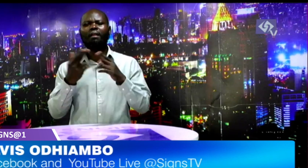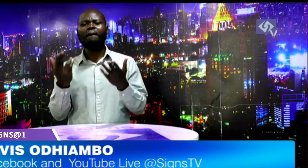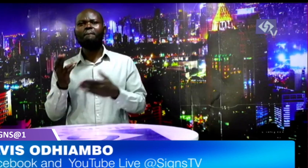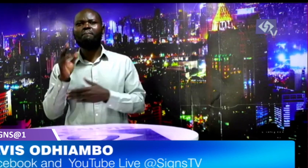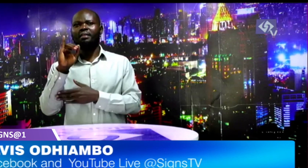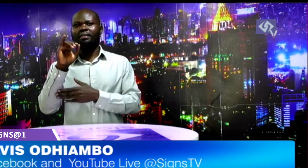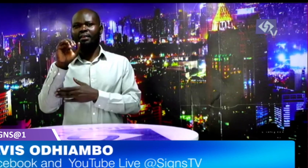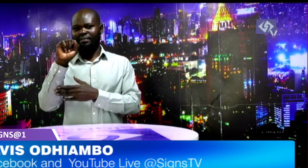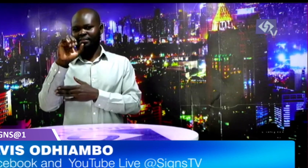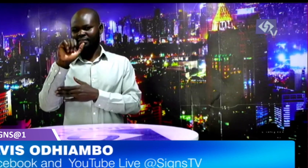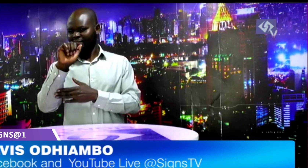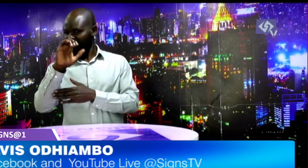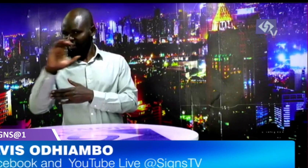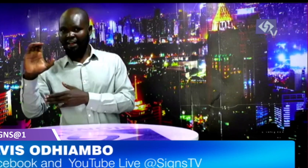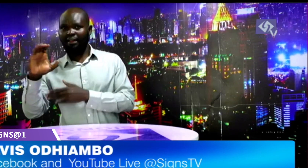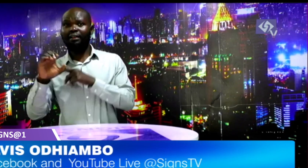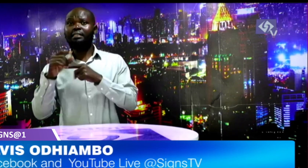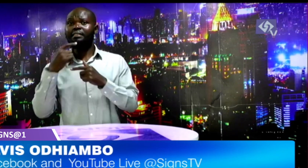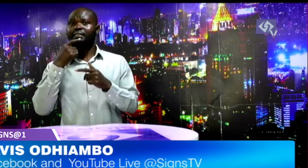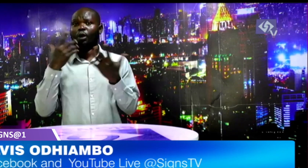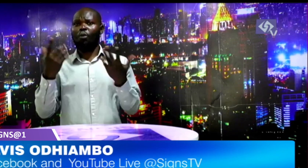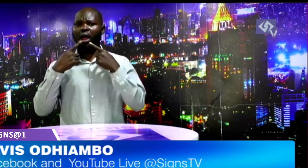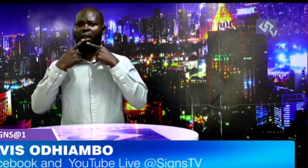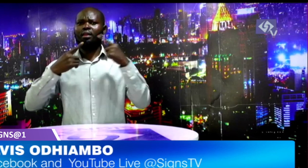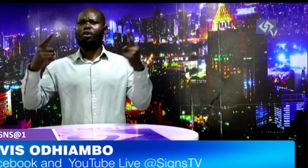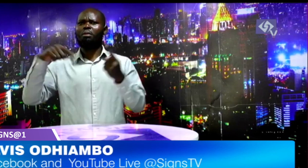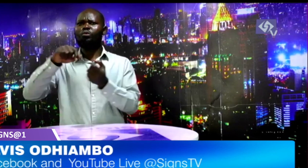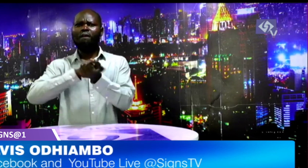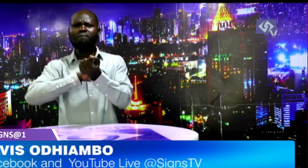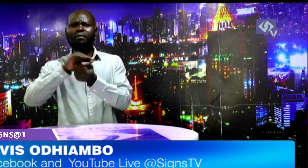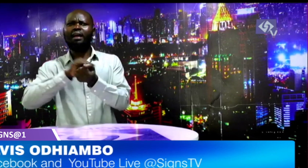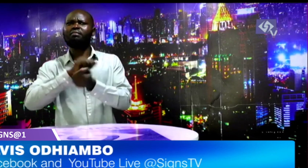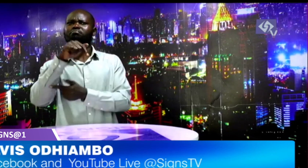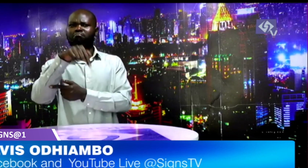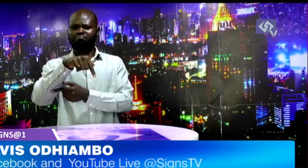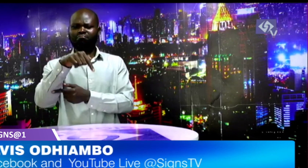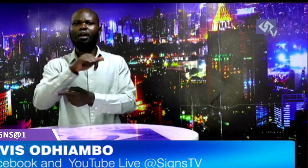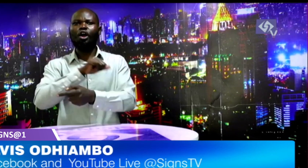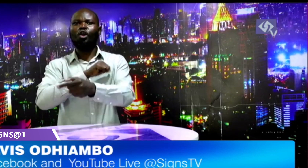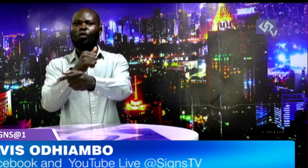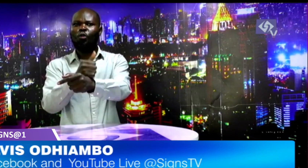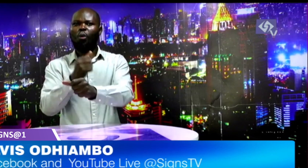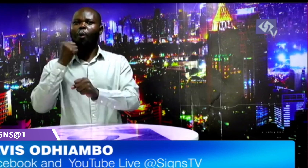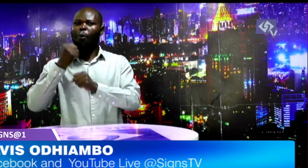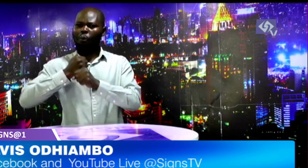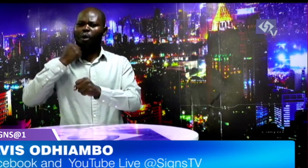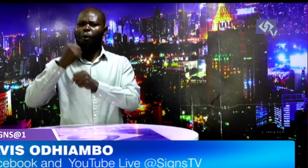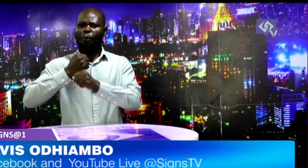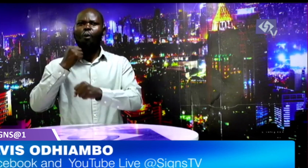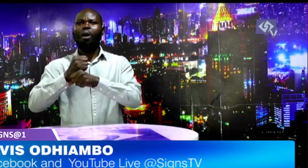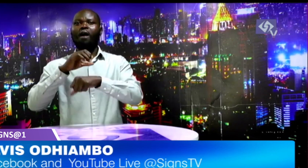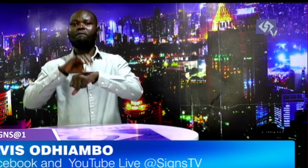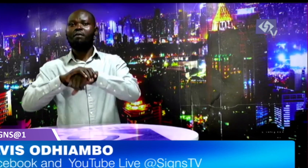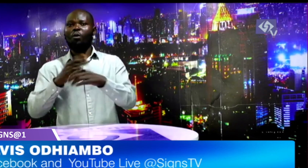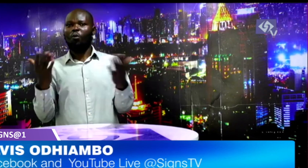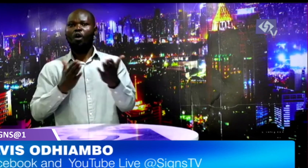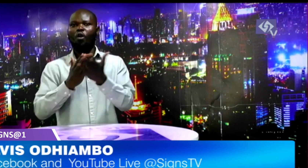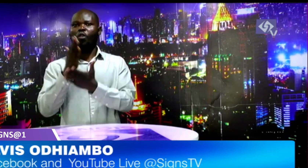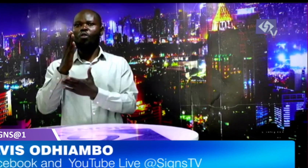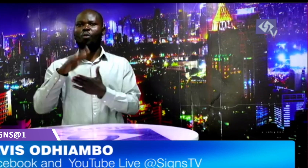following the public outcry. The government spokesman, Isaac Mwahura, announced on Friday that